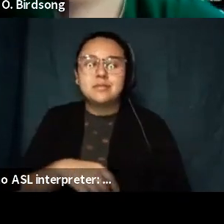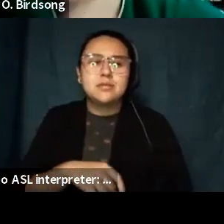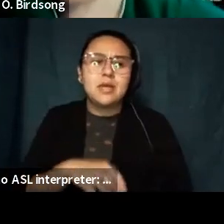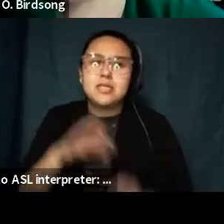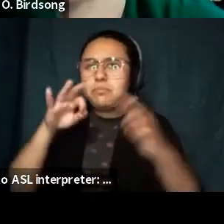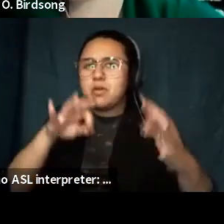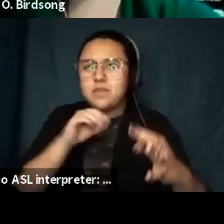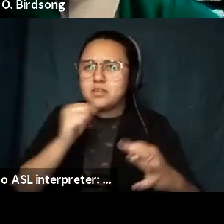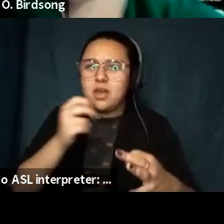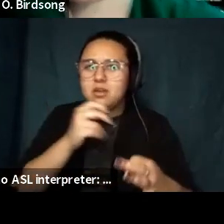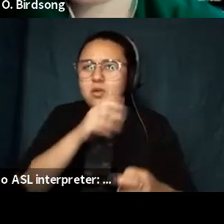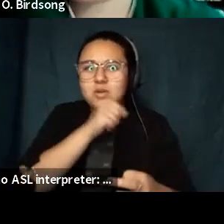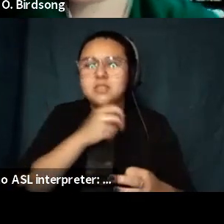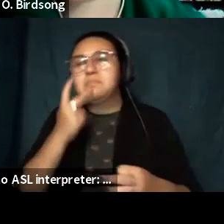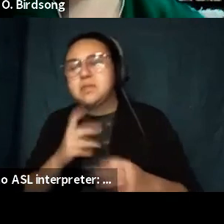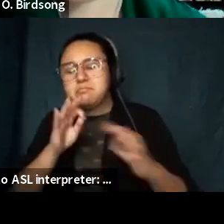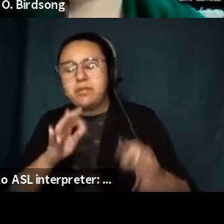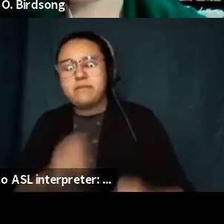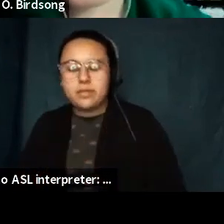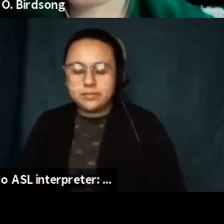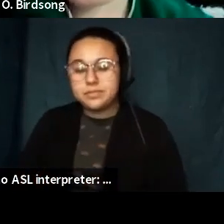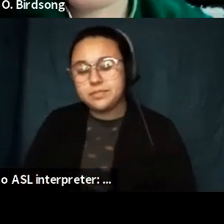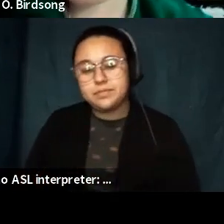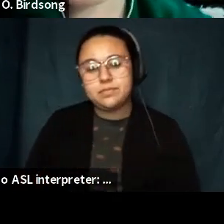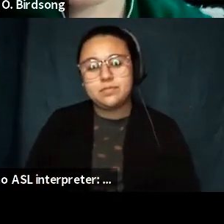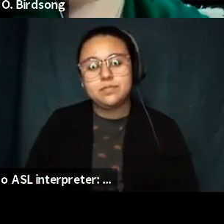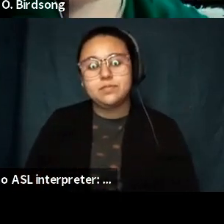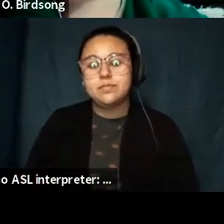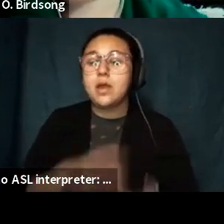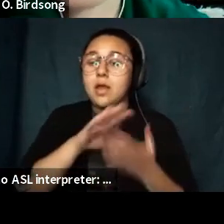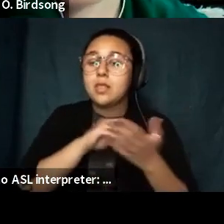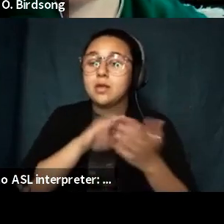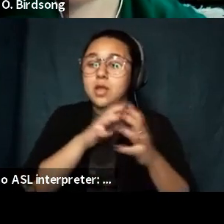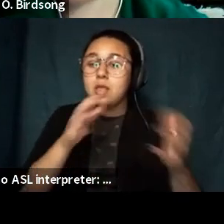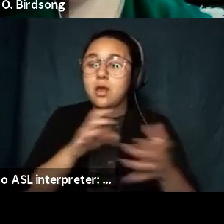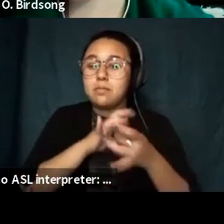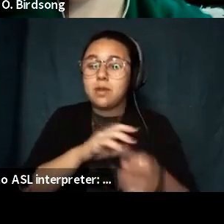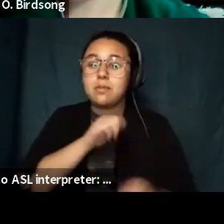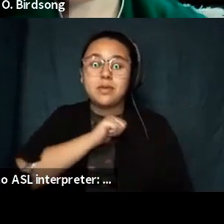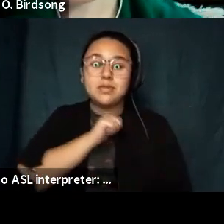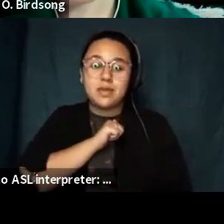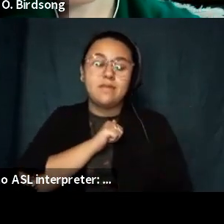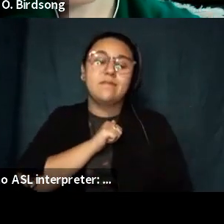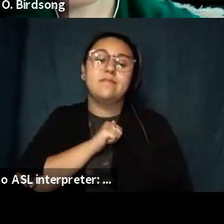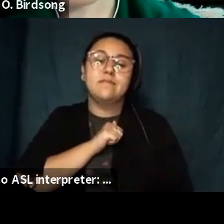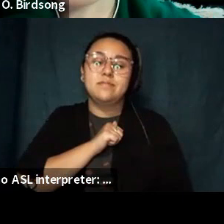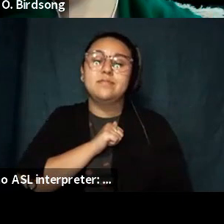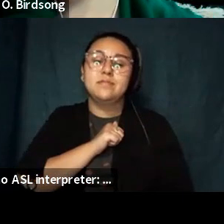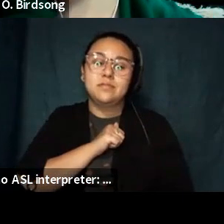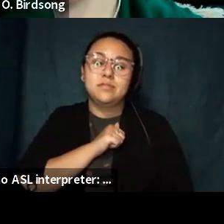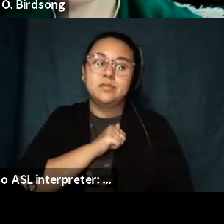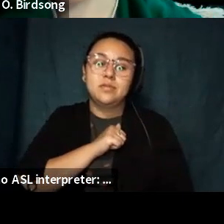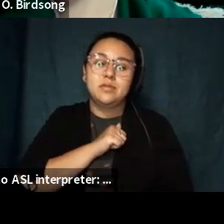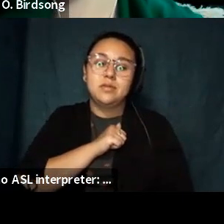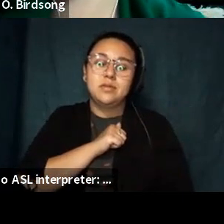perfect so yeah it was yeah i learned a lot about myself and what i um how